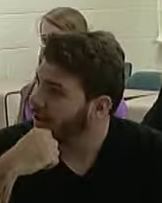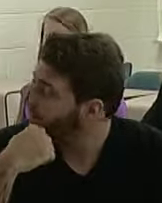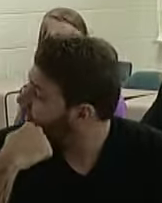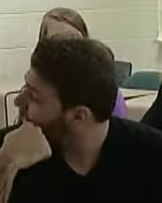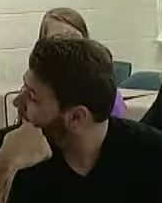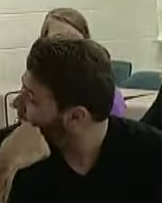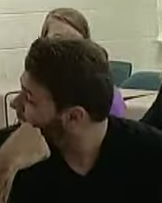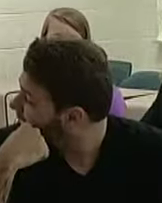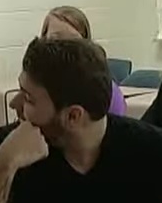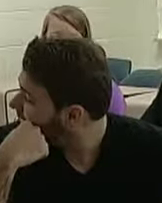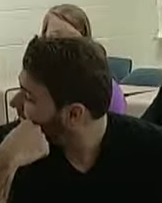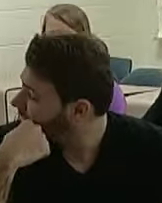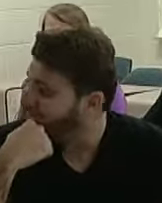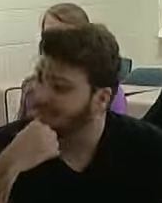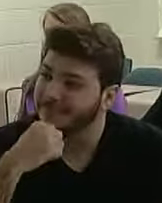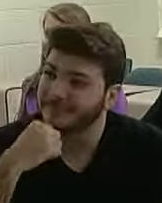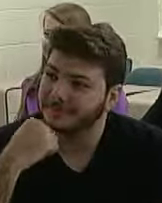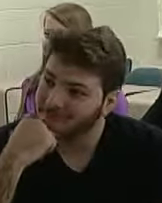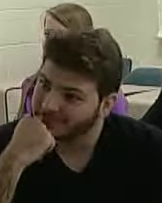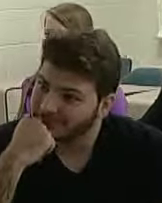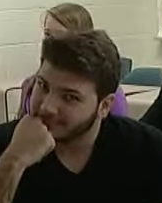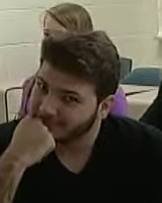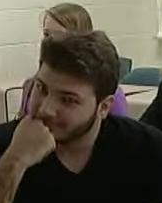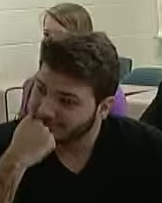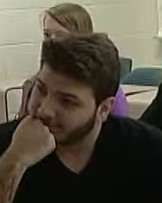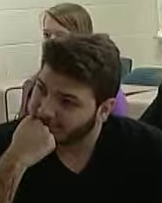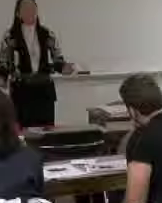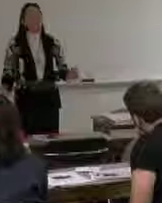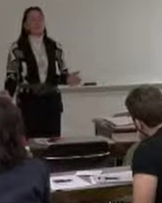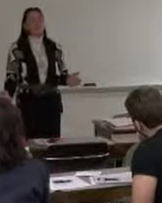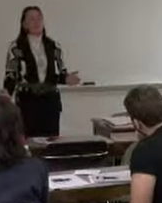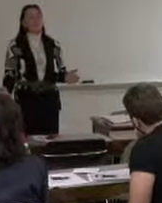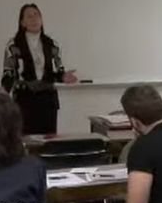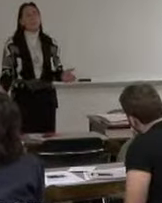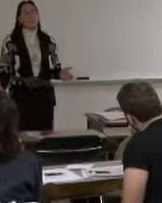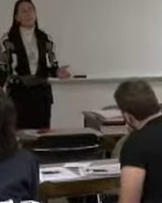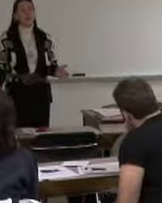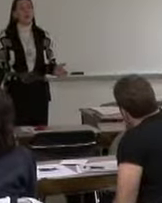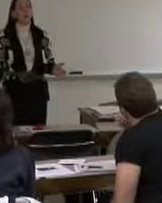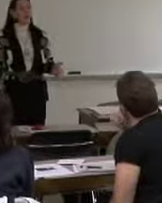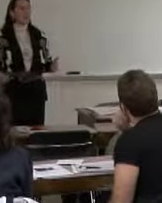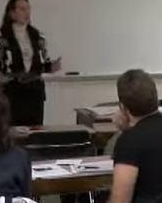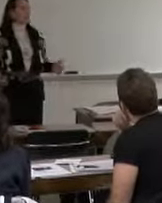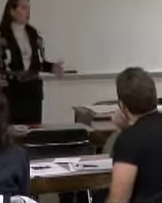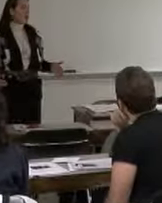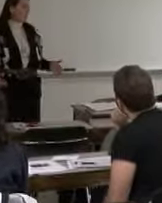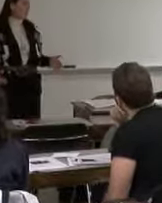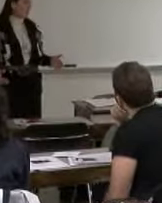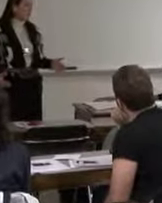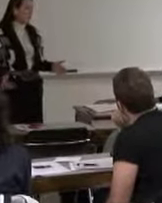Bonjour. Lien. Thank you. Alors, aujourd'hui, on va travailler sur les dialogues au restaurant.